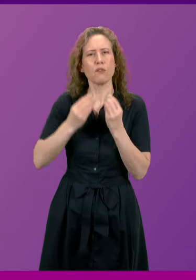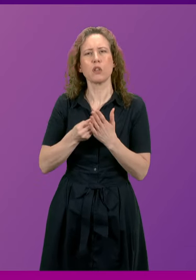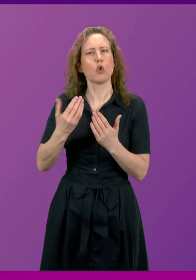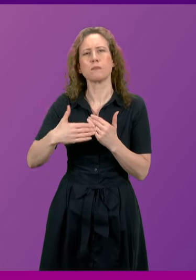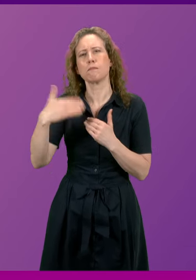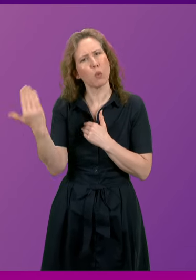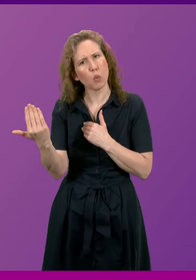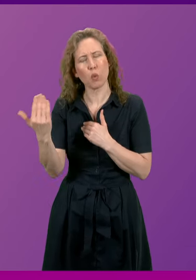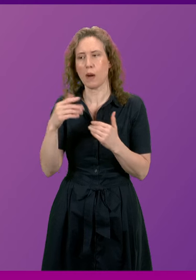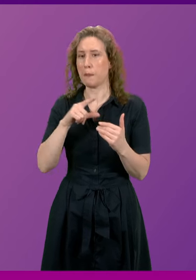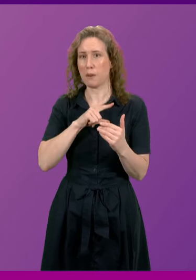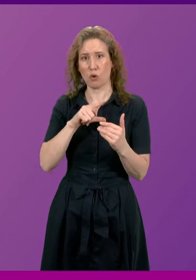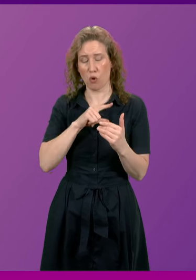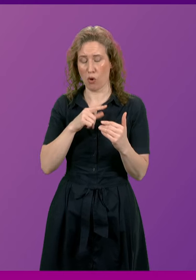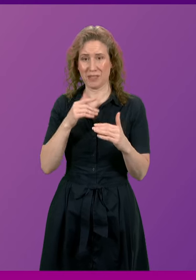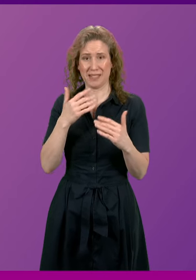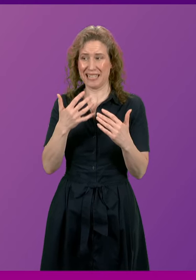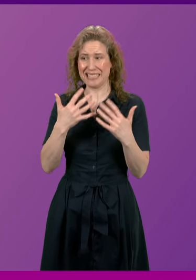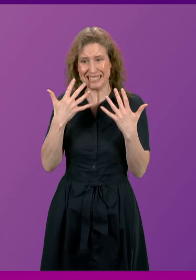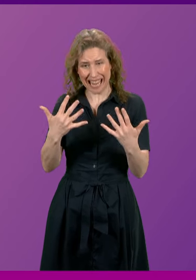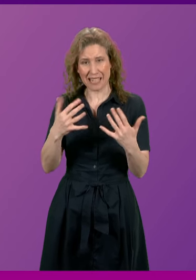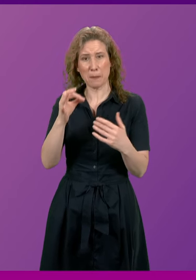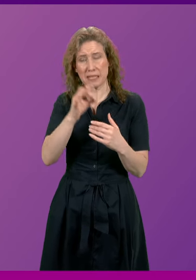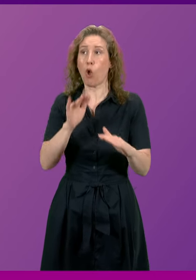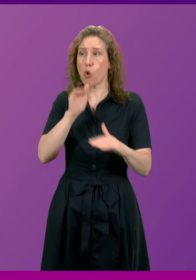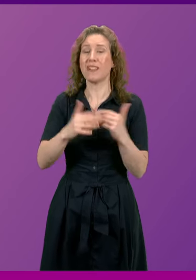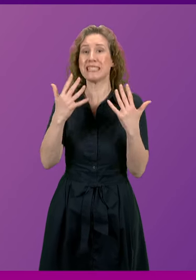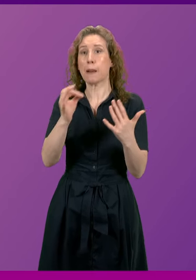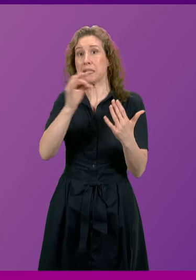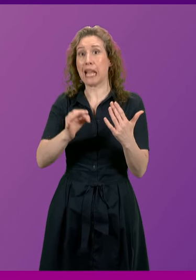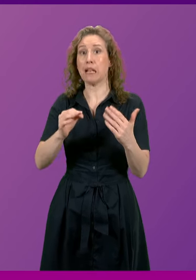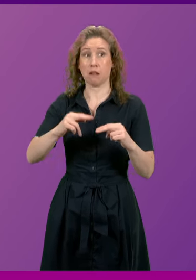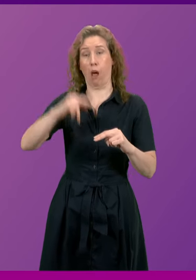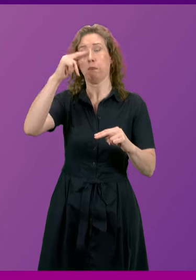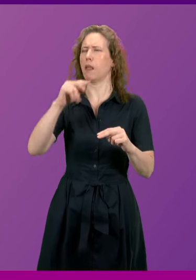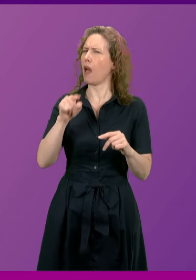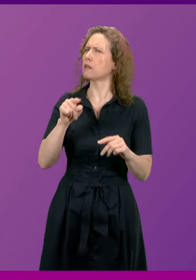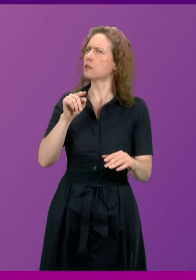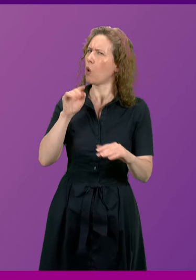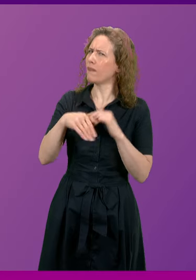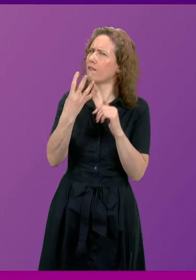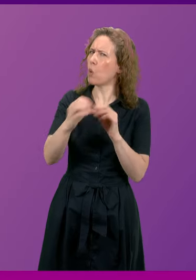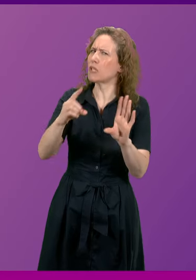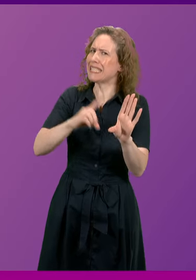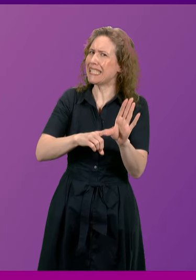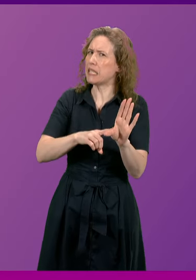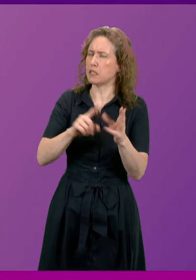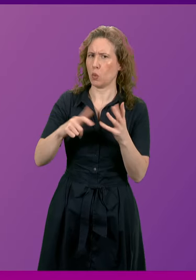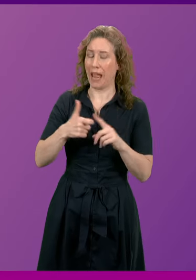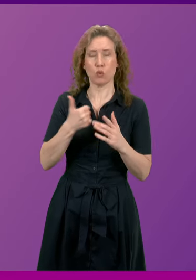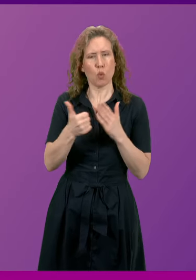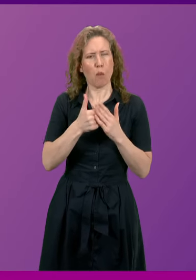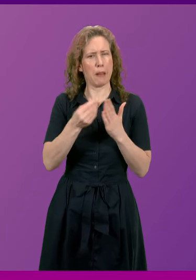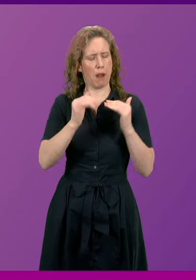of the effect of over 10% double-digit inflation, the first we've had for over 40 years in the United Kingdom.